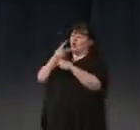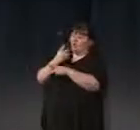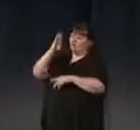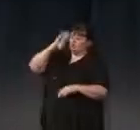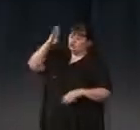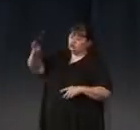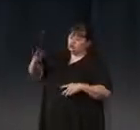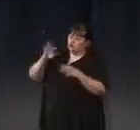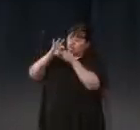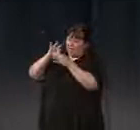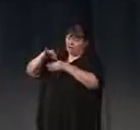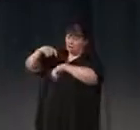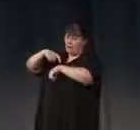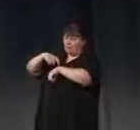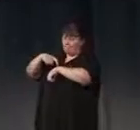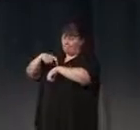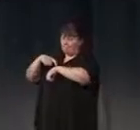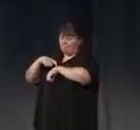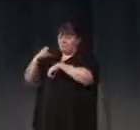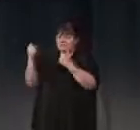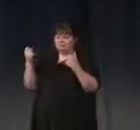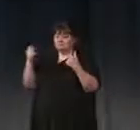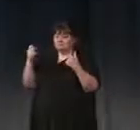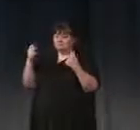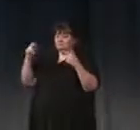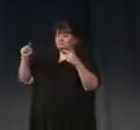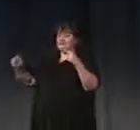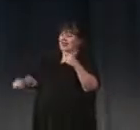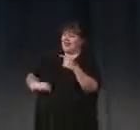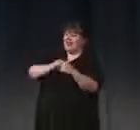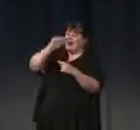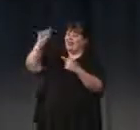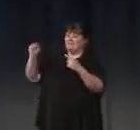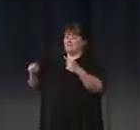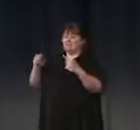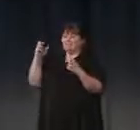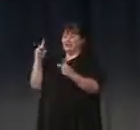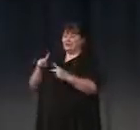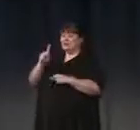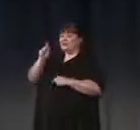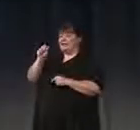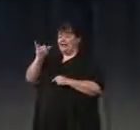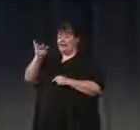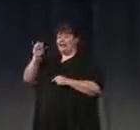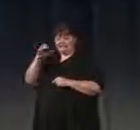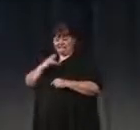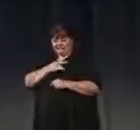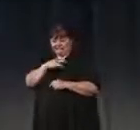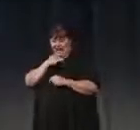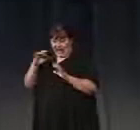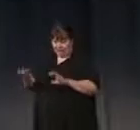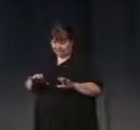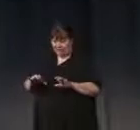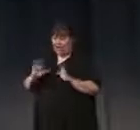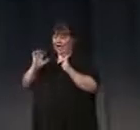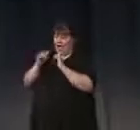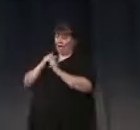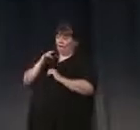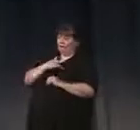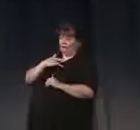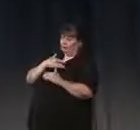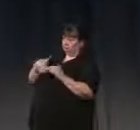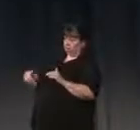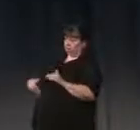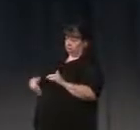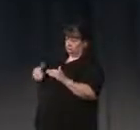relating to time. So full circle, we're back to Gaia, and to sensing and to action. How to sense the future,